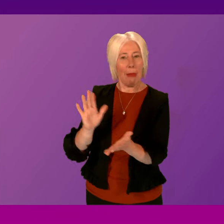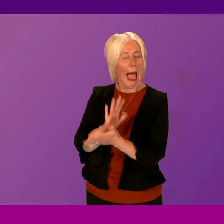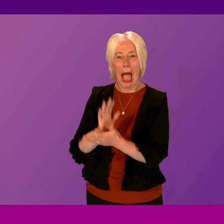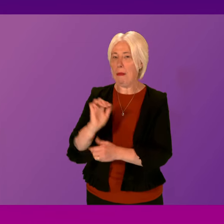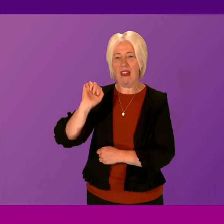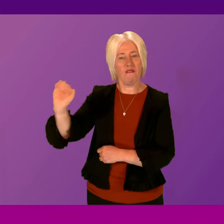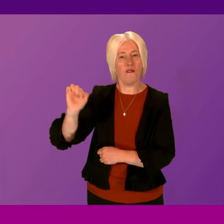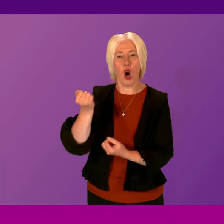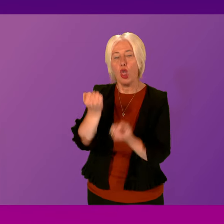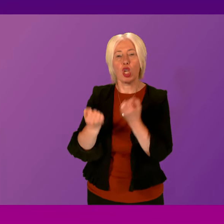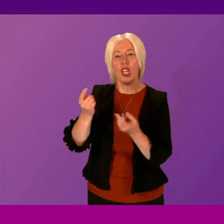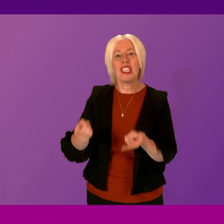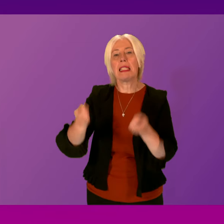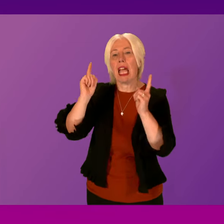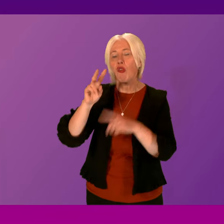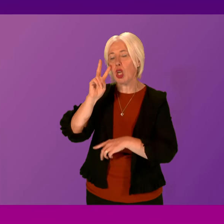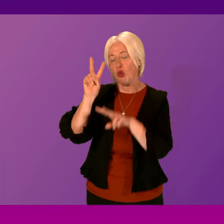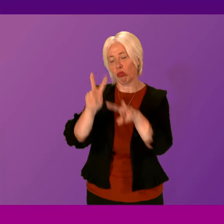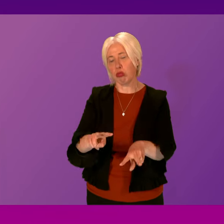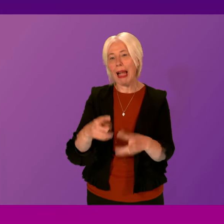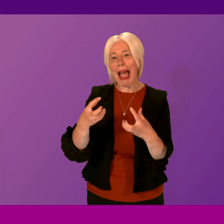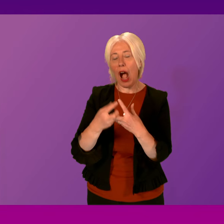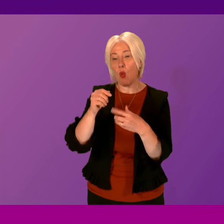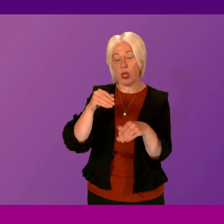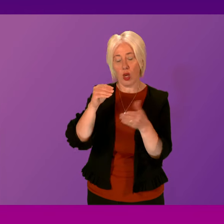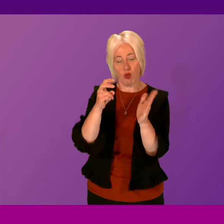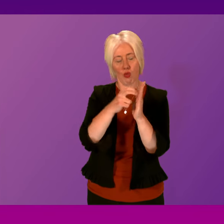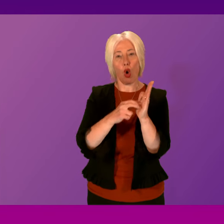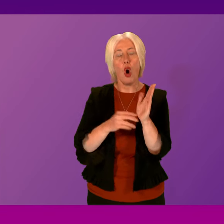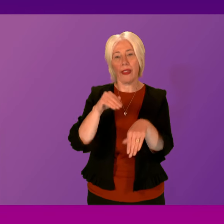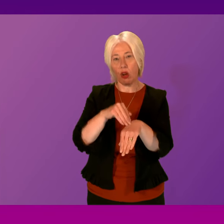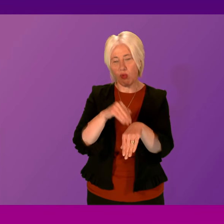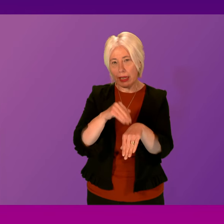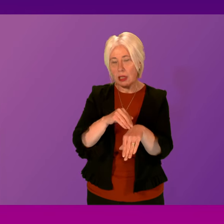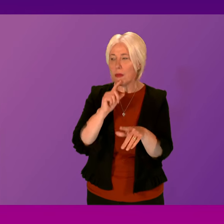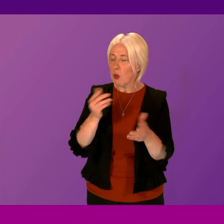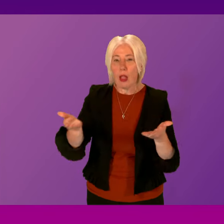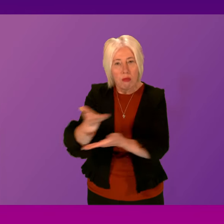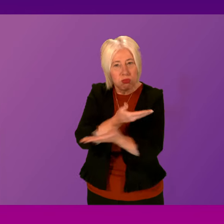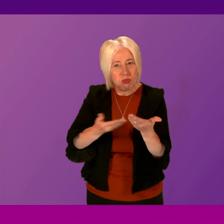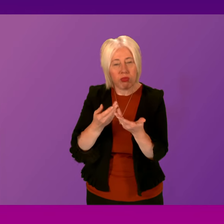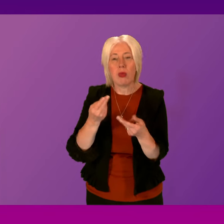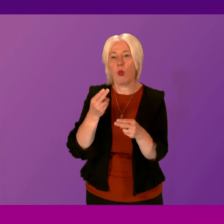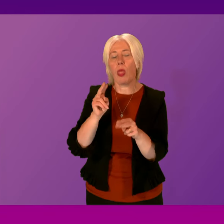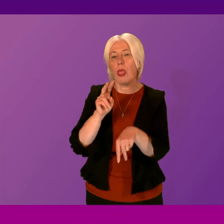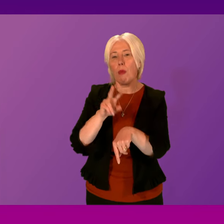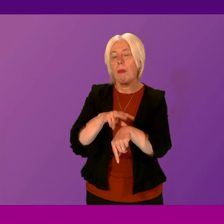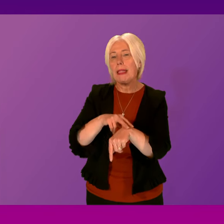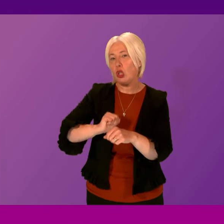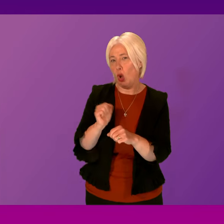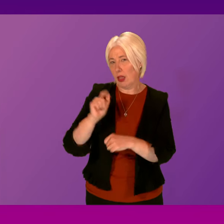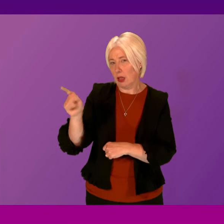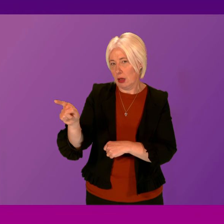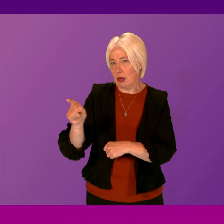Secretary to look at the issue around how that crime is recorded and have that conversation with Police Scotland. May the heart